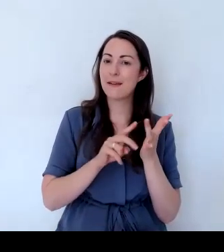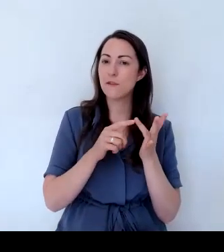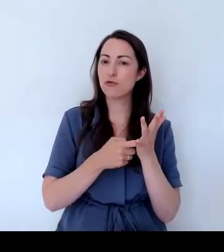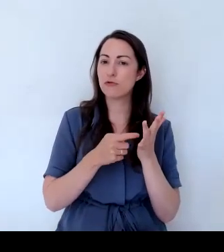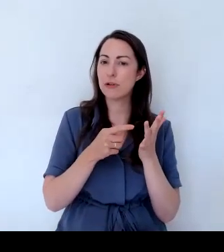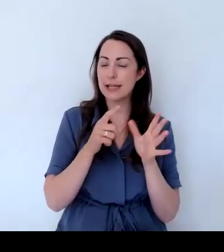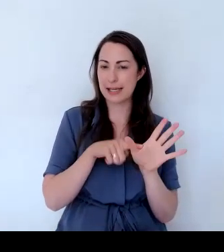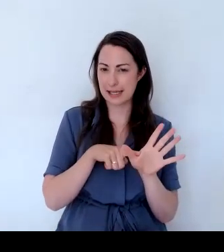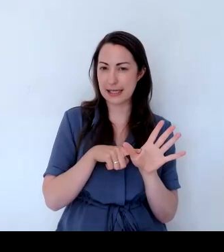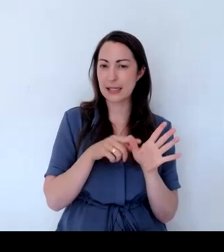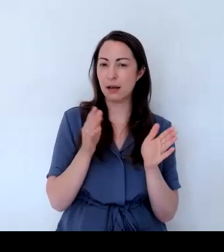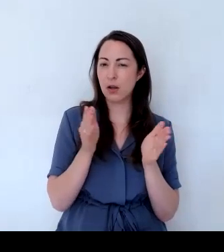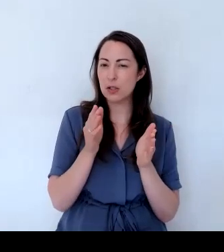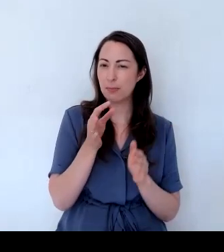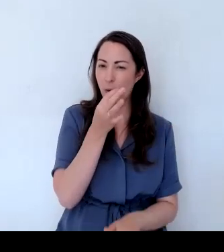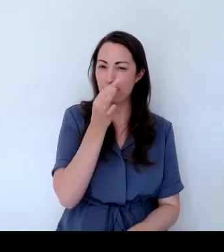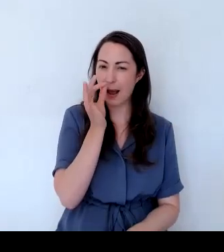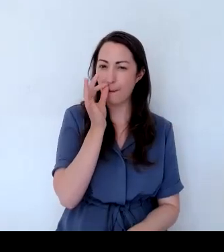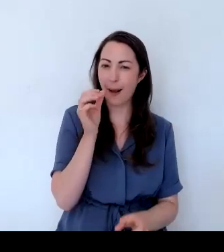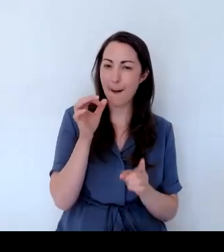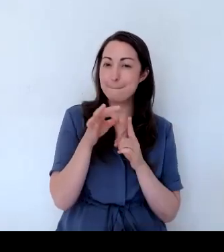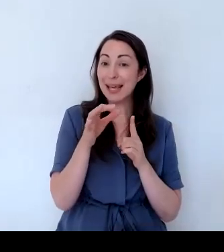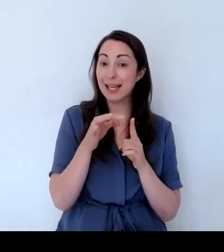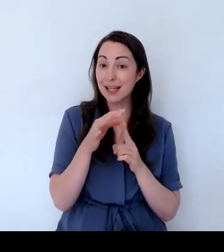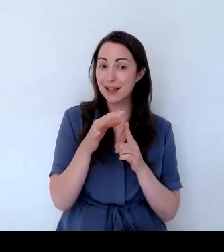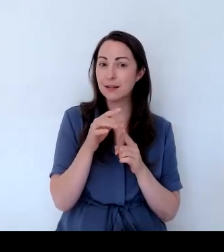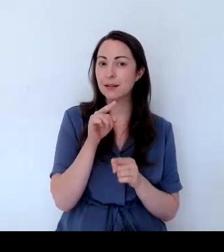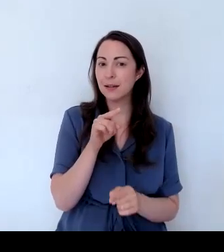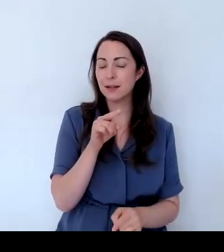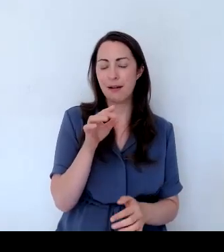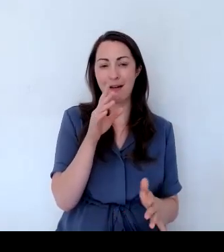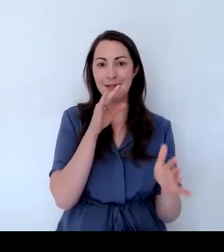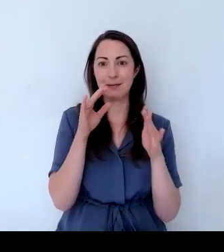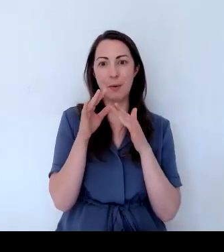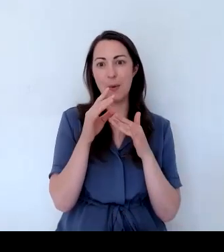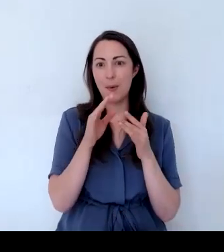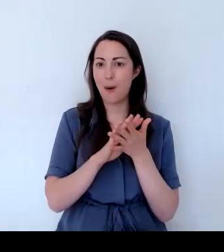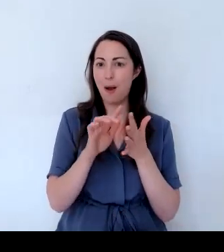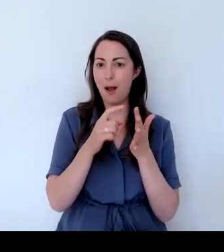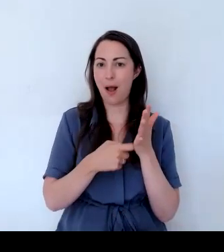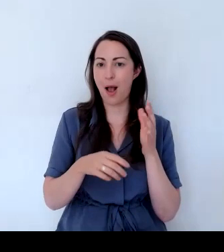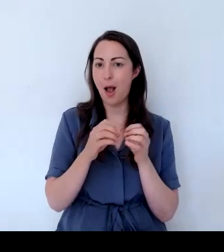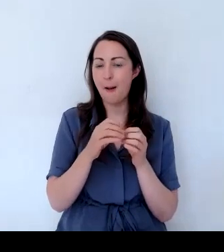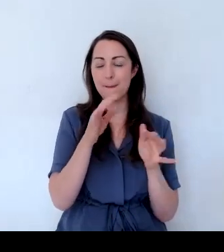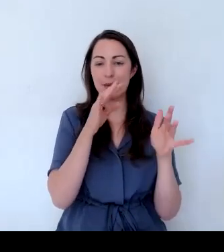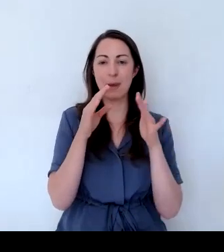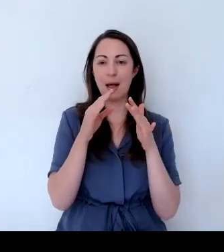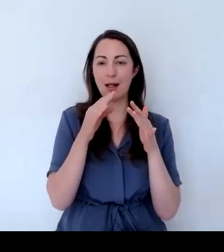which pollinators love. And it's a very aromatic herb, very attractive scent.